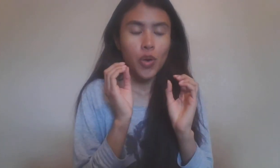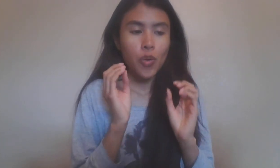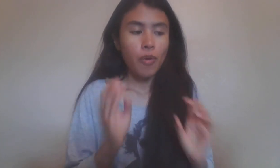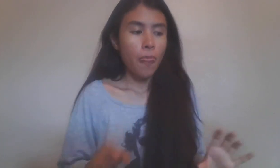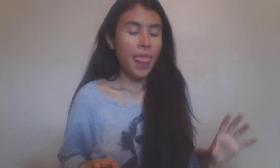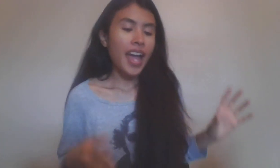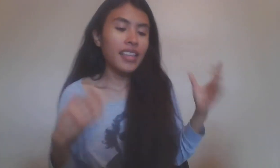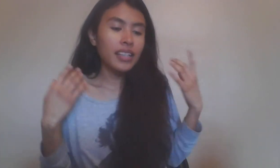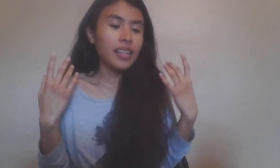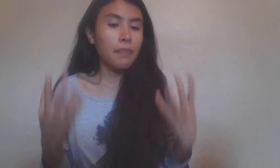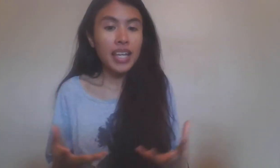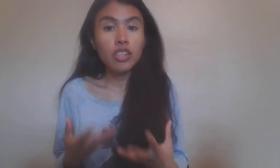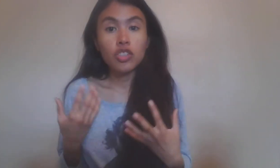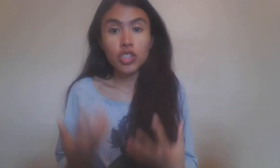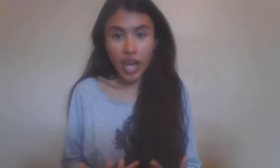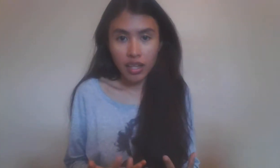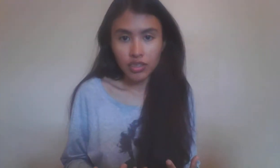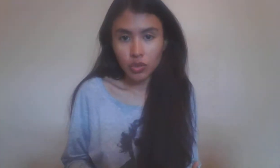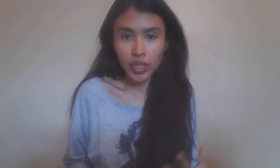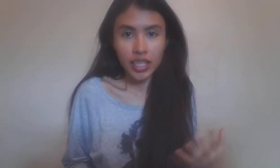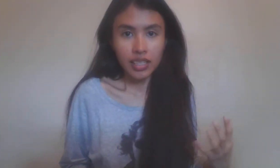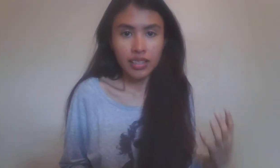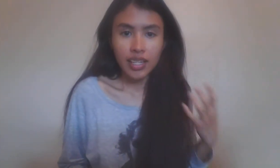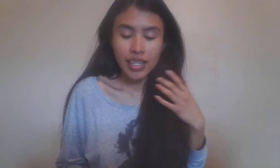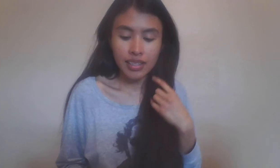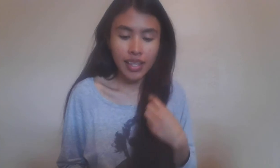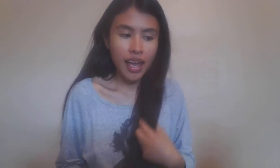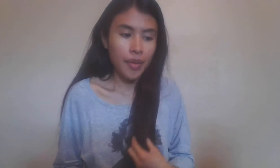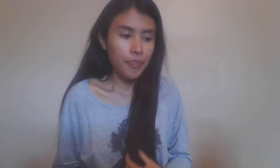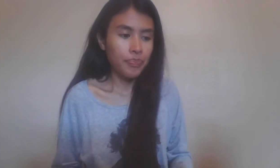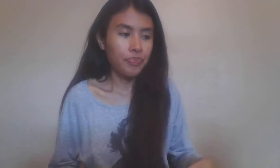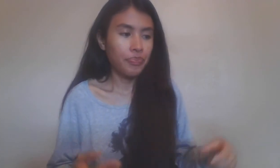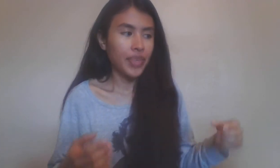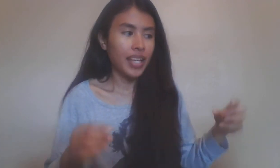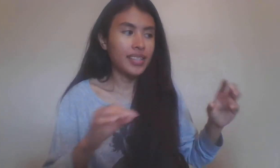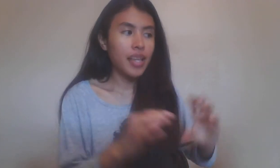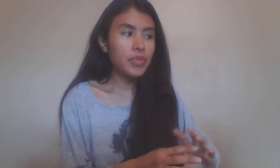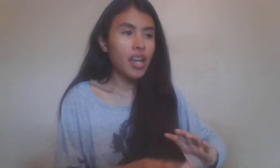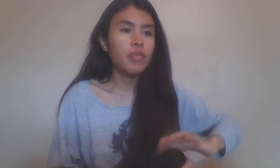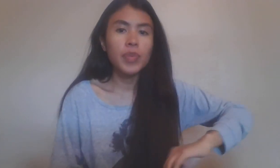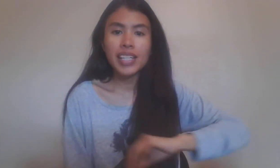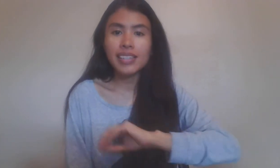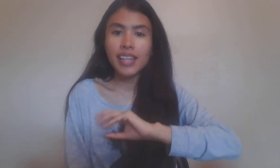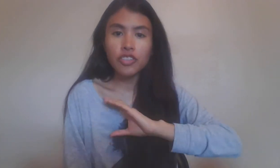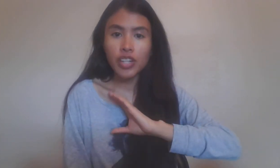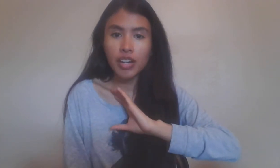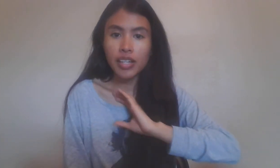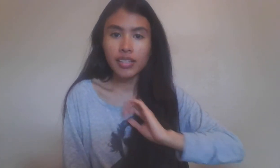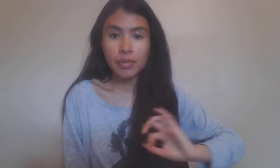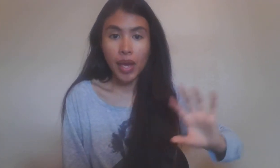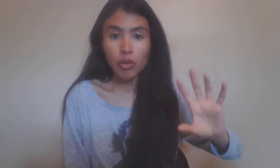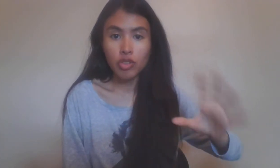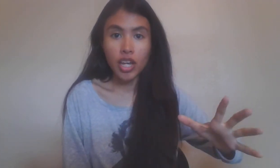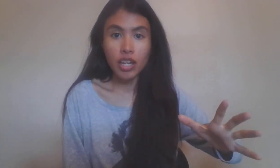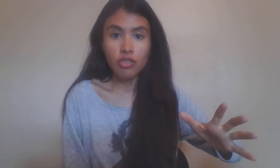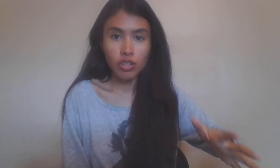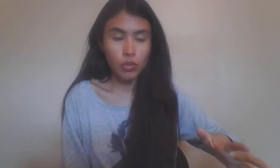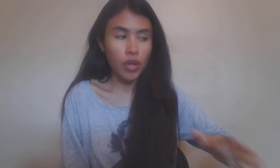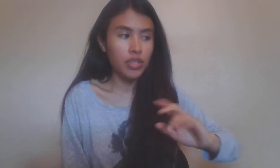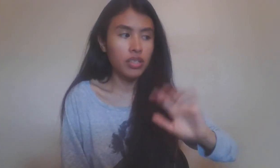I think that the main challenge with this is that sometimes because Sagittarius is about change as well because it's